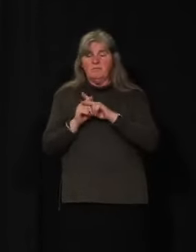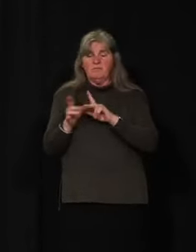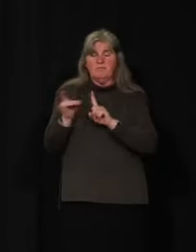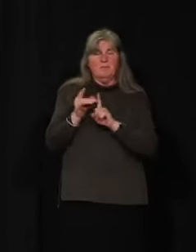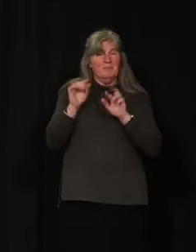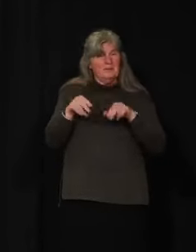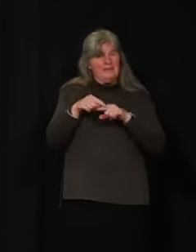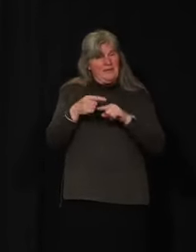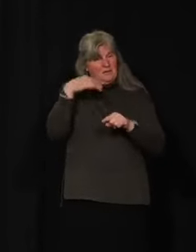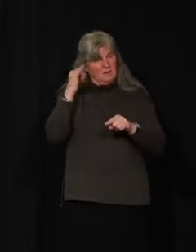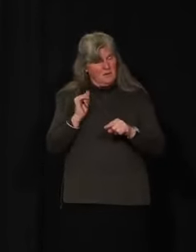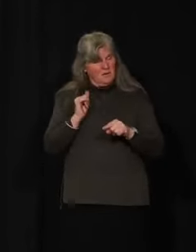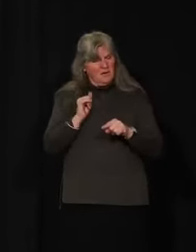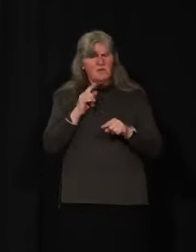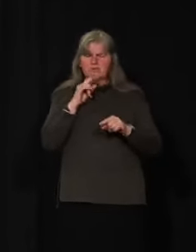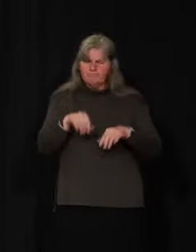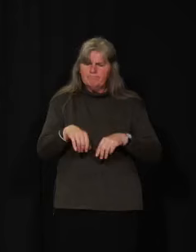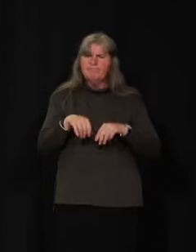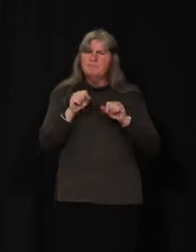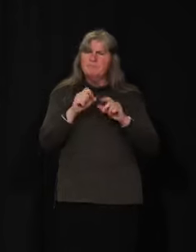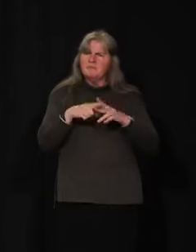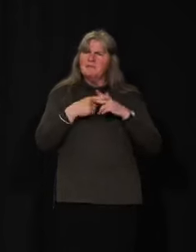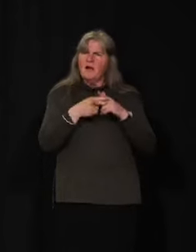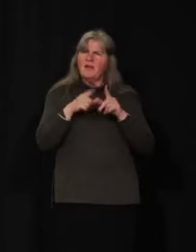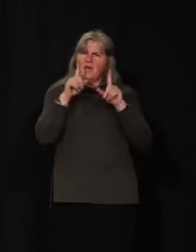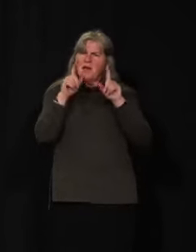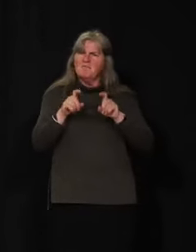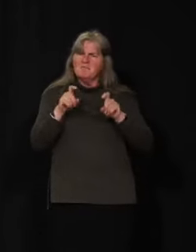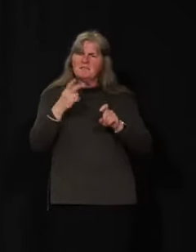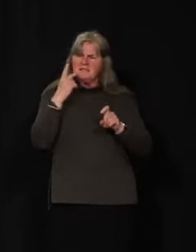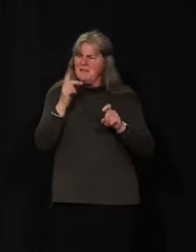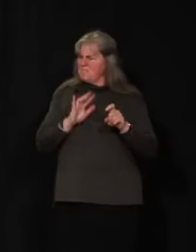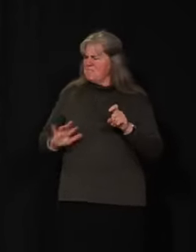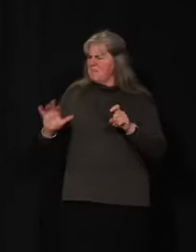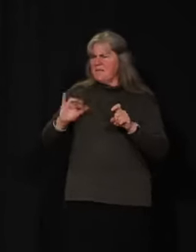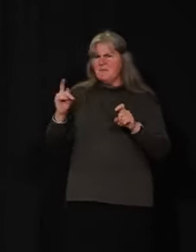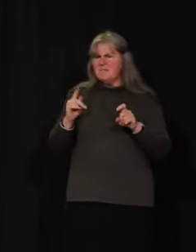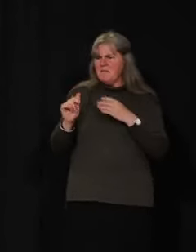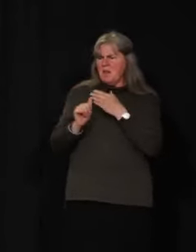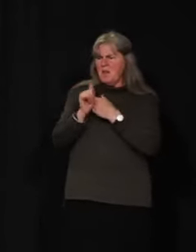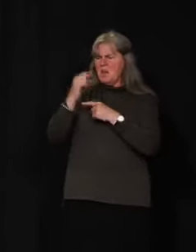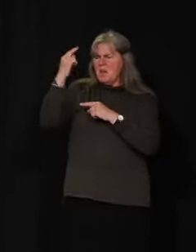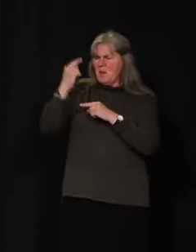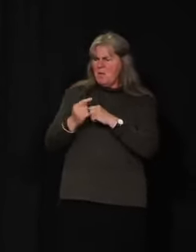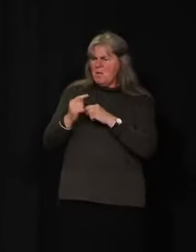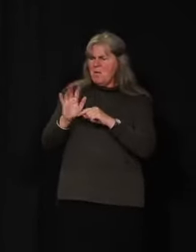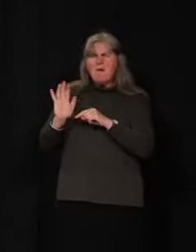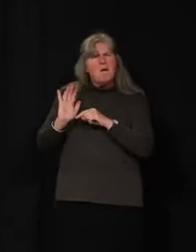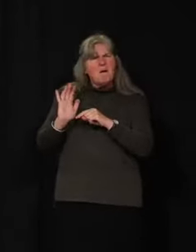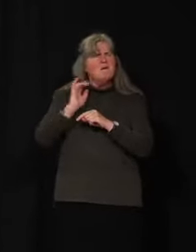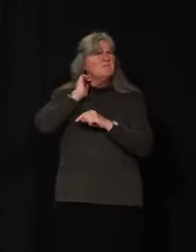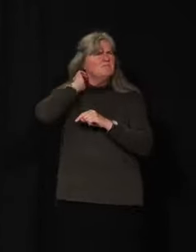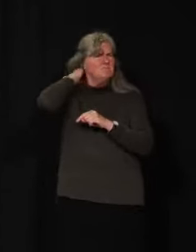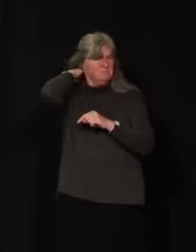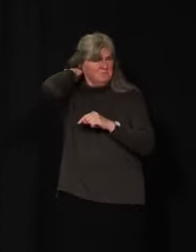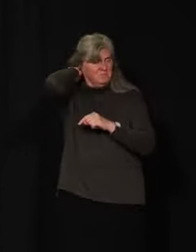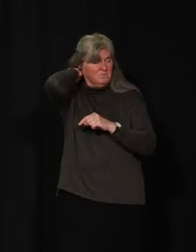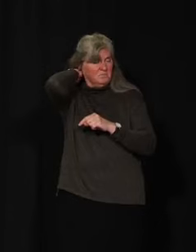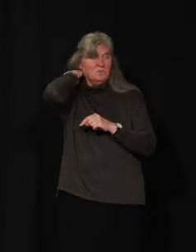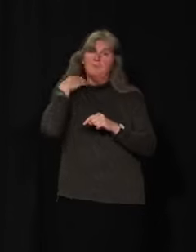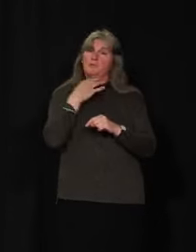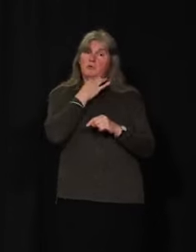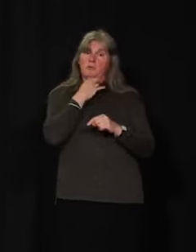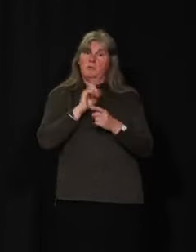of such proactive testing and contact tracing in other places where numbers or infections are low, has such an approach been considered here,